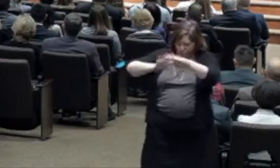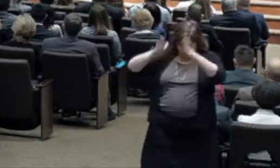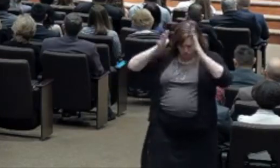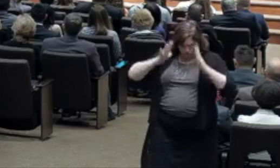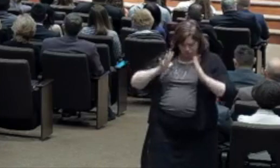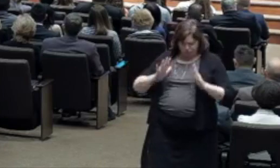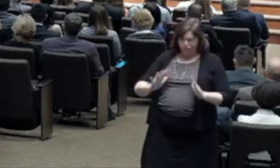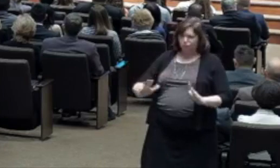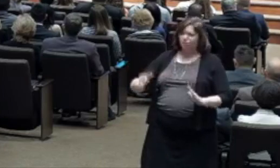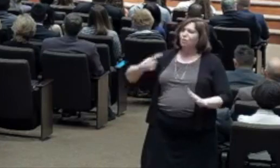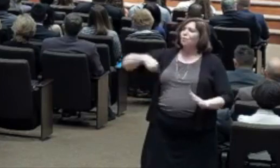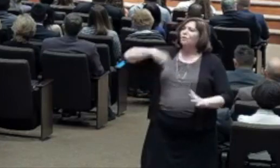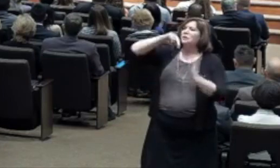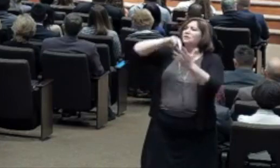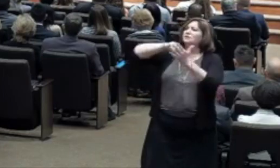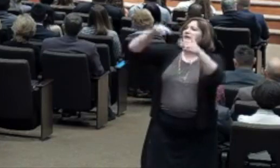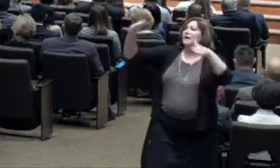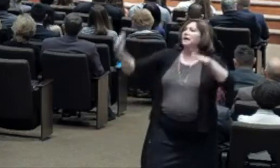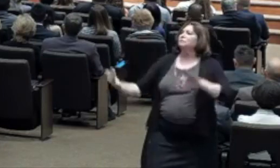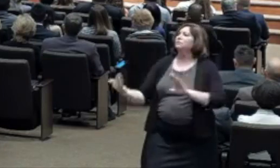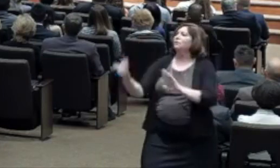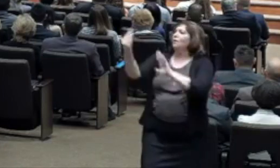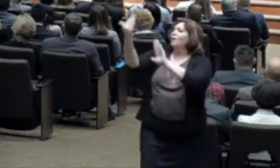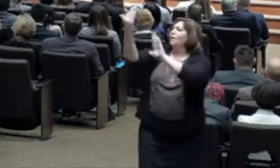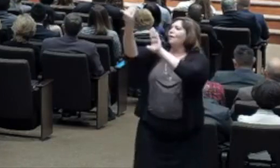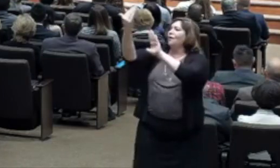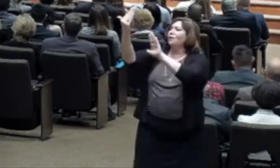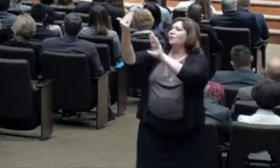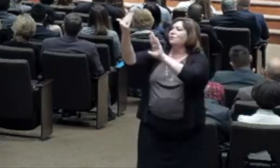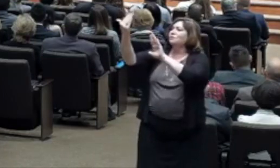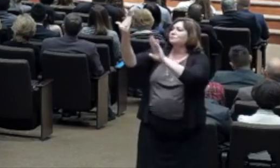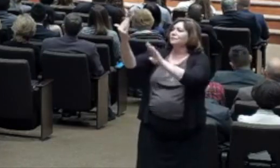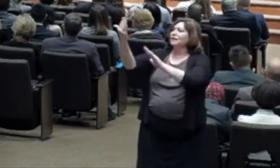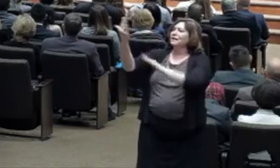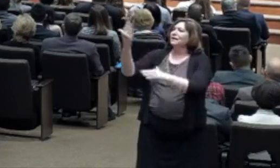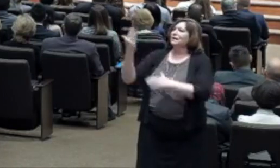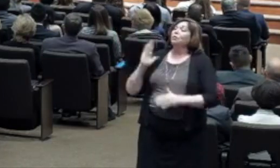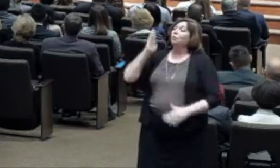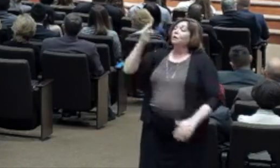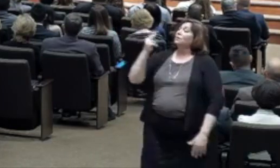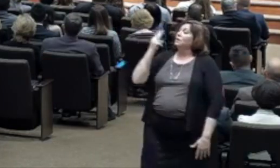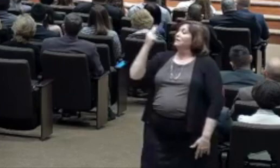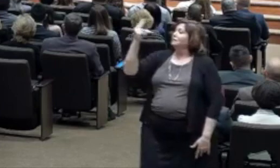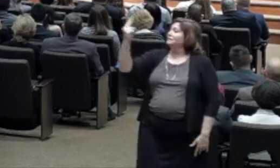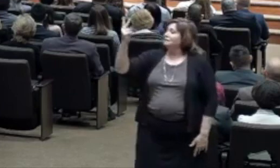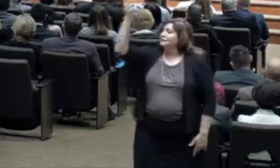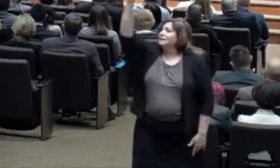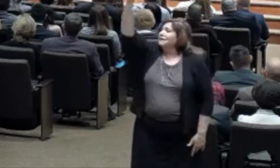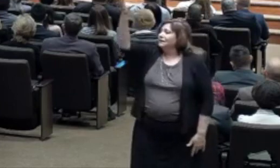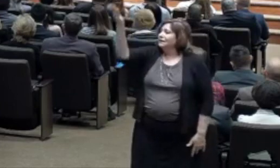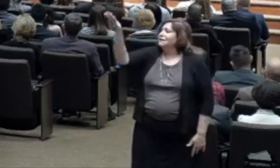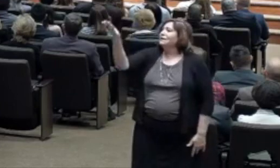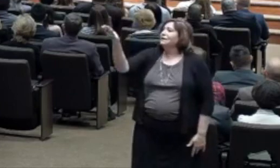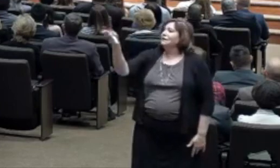our hope at last unveiled, adopted as his own. One with the